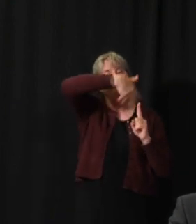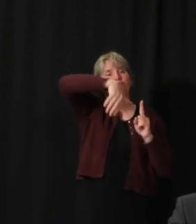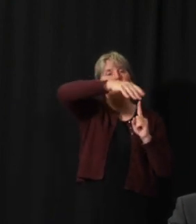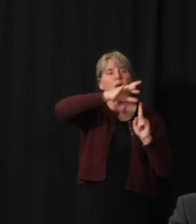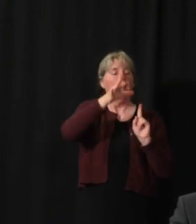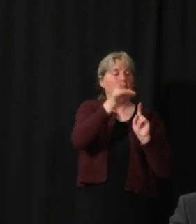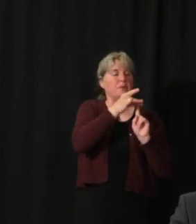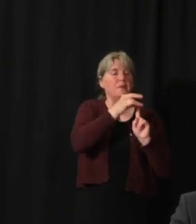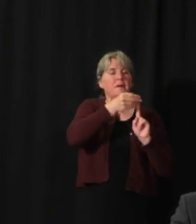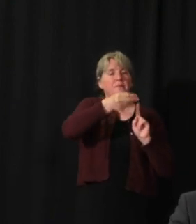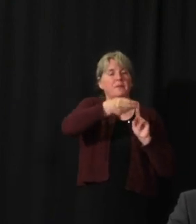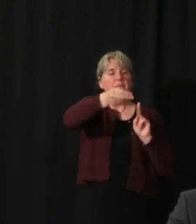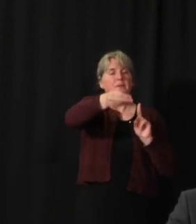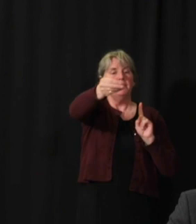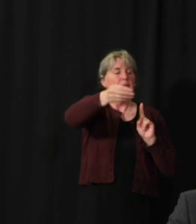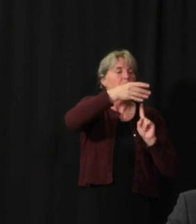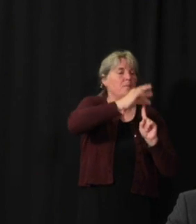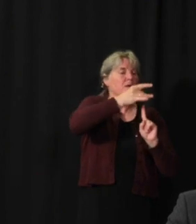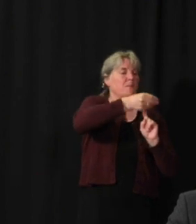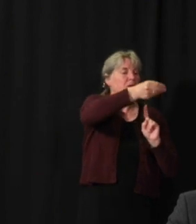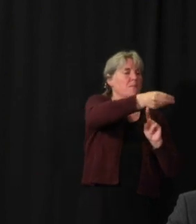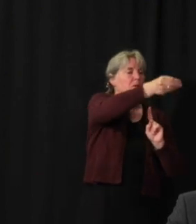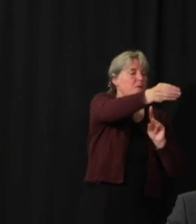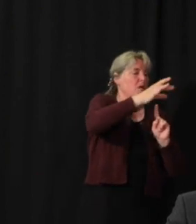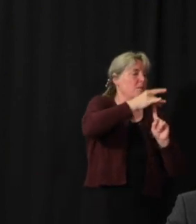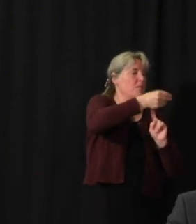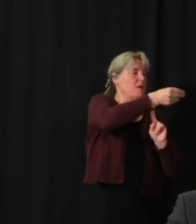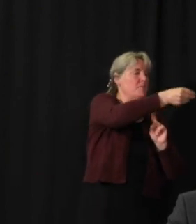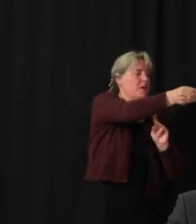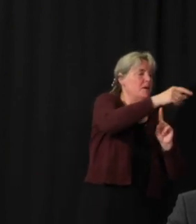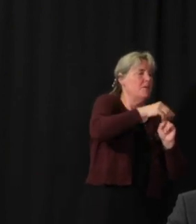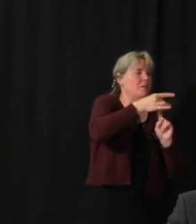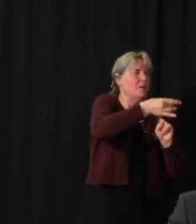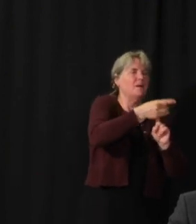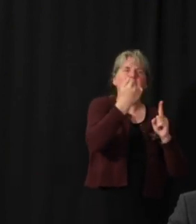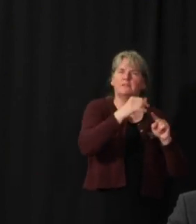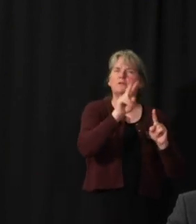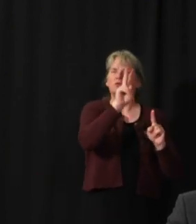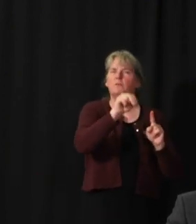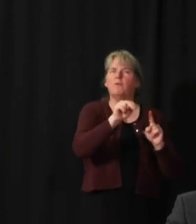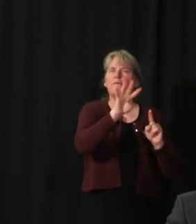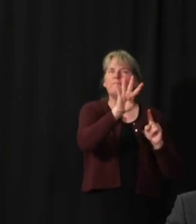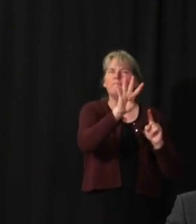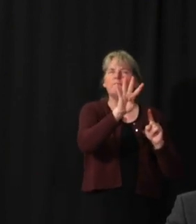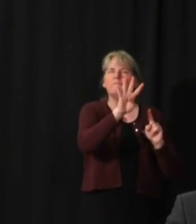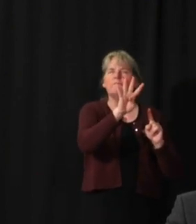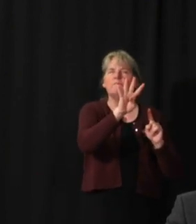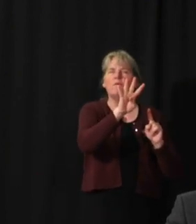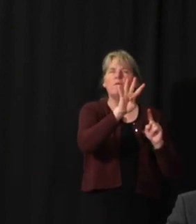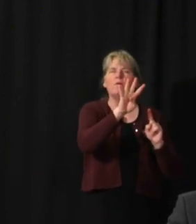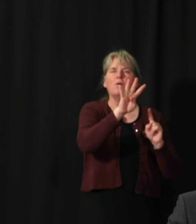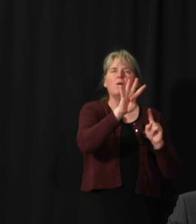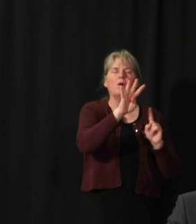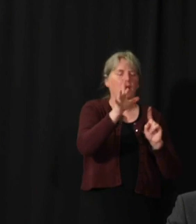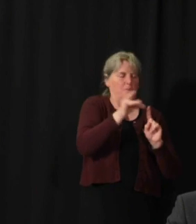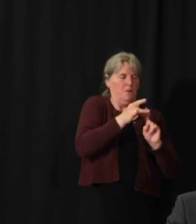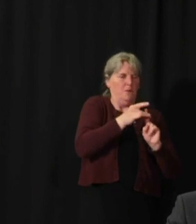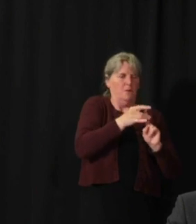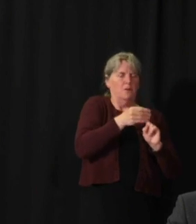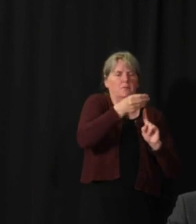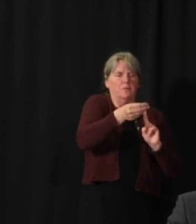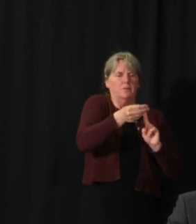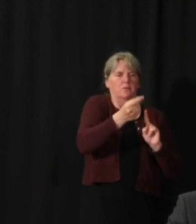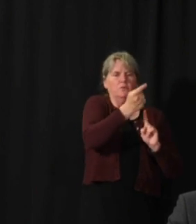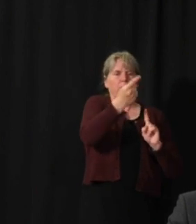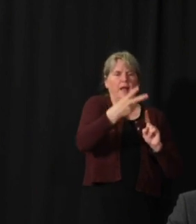and those people would infect others. Again, at that 2.4 rate, one person infecting an average